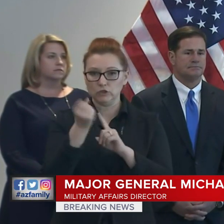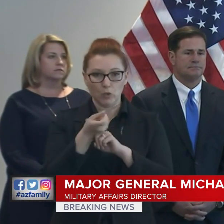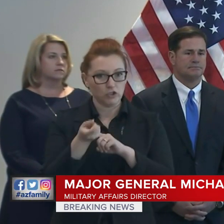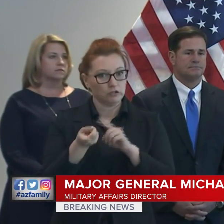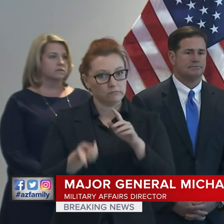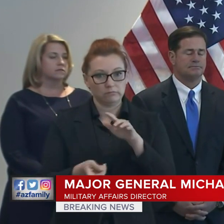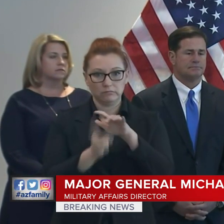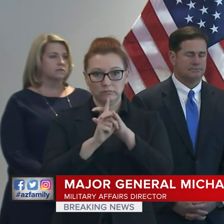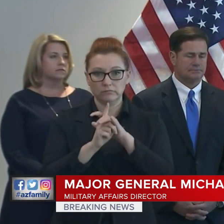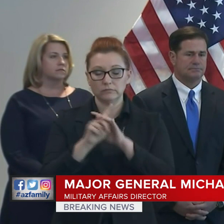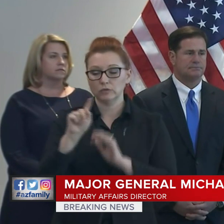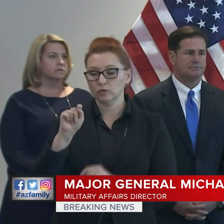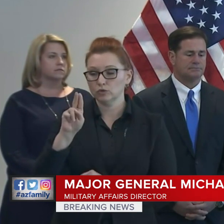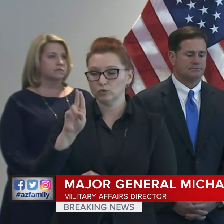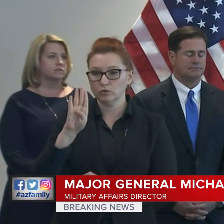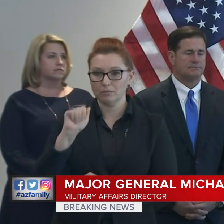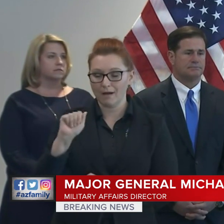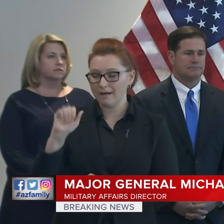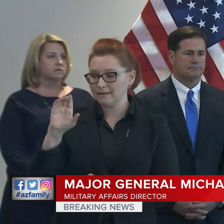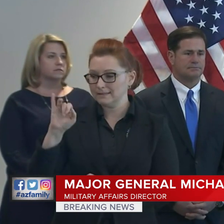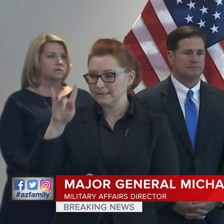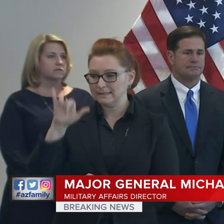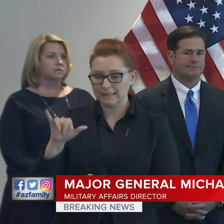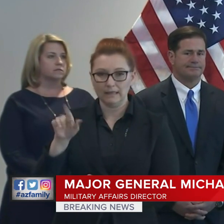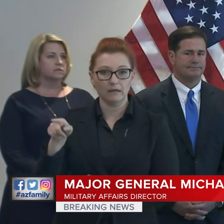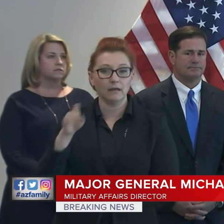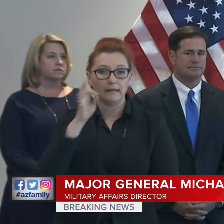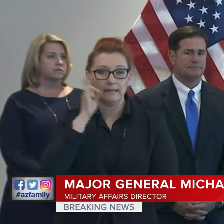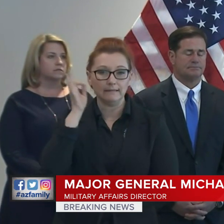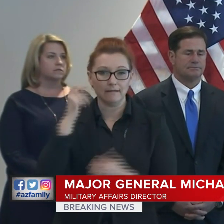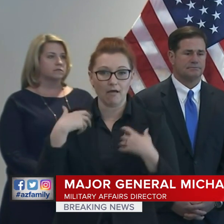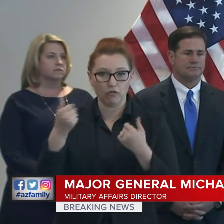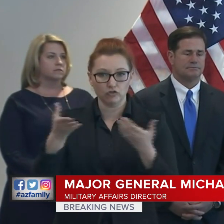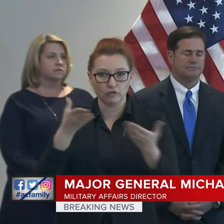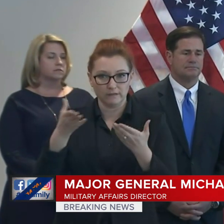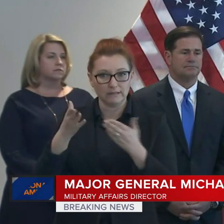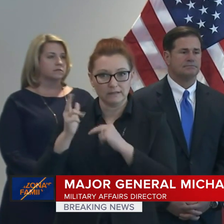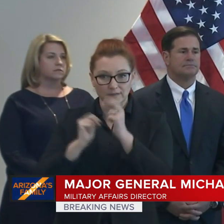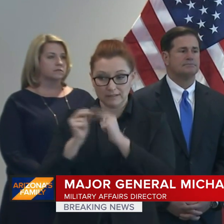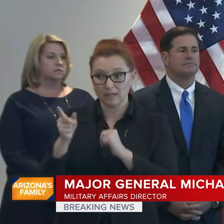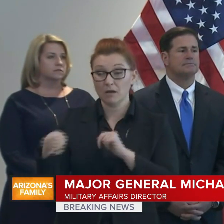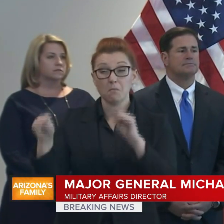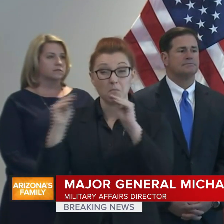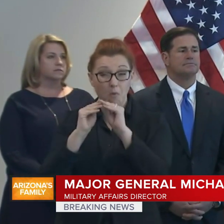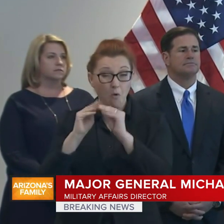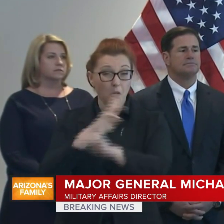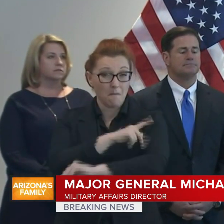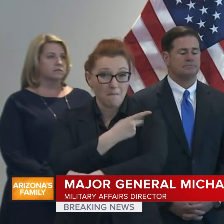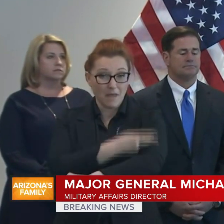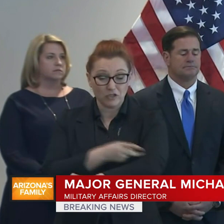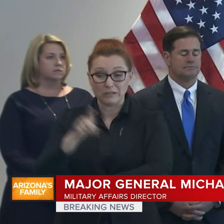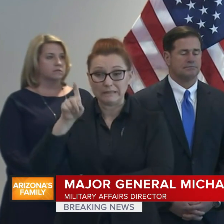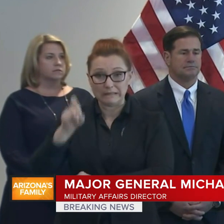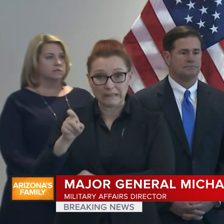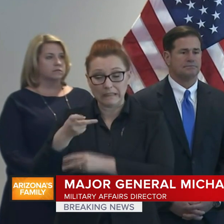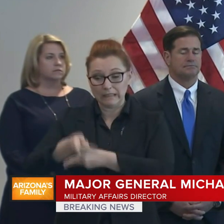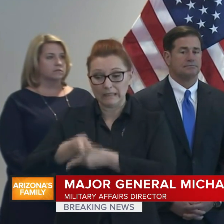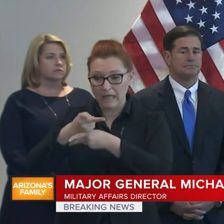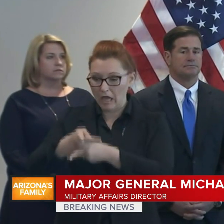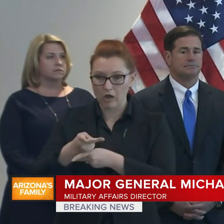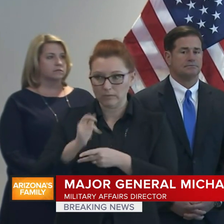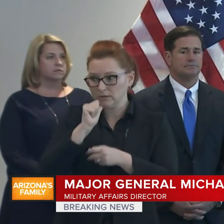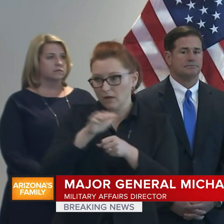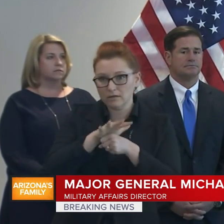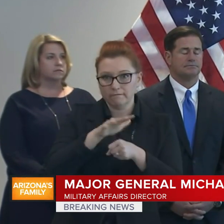at an Indian Health Services facility there that had more patients that needed acute care than staff